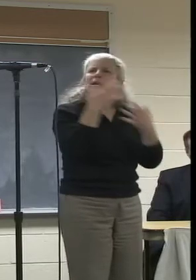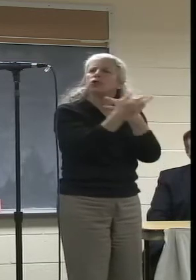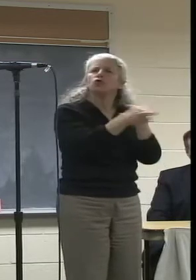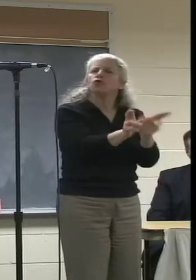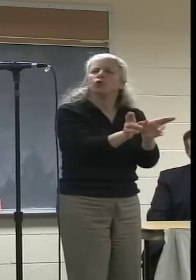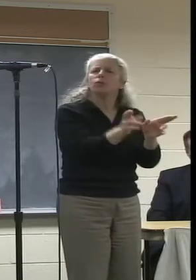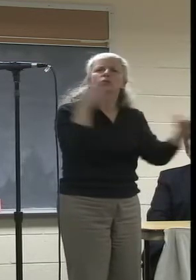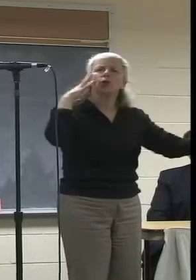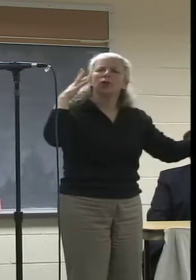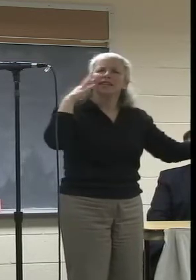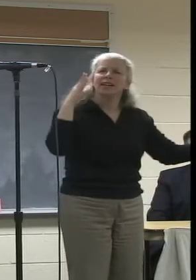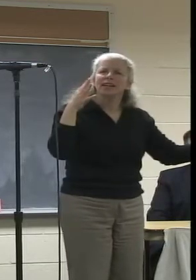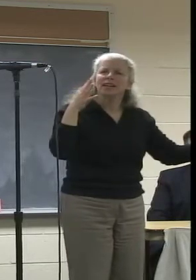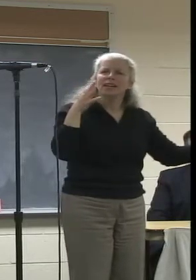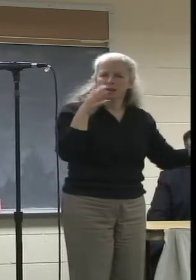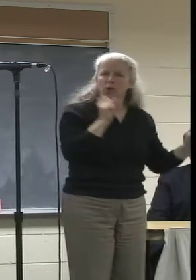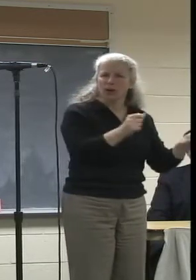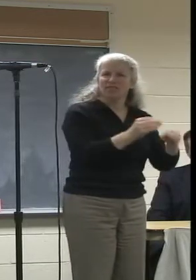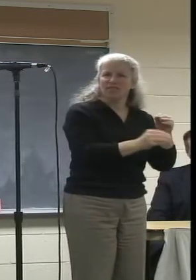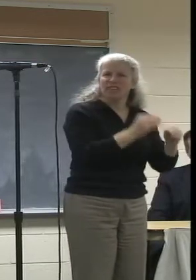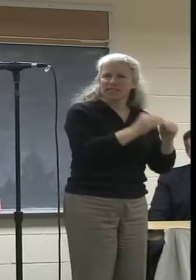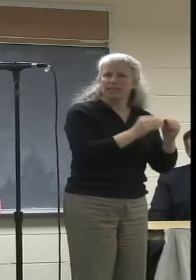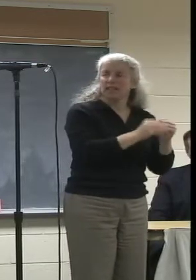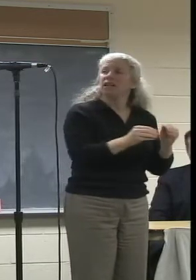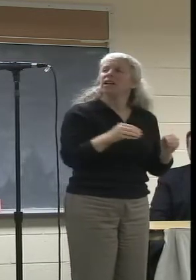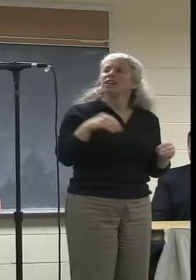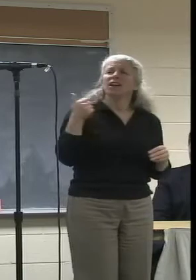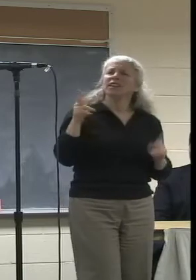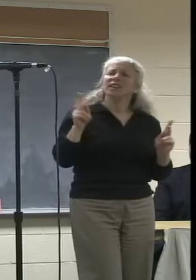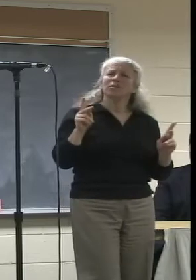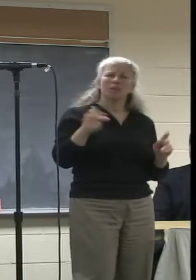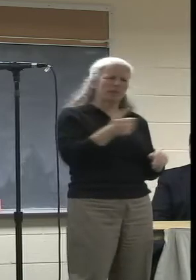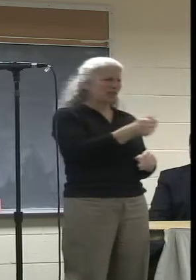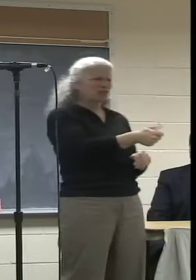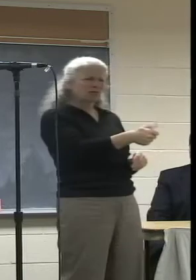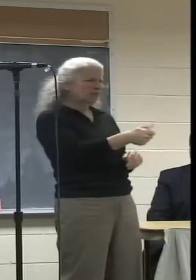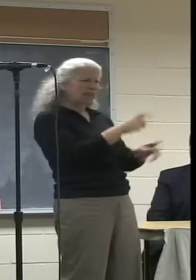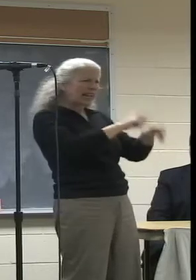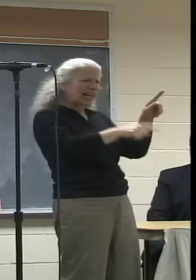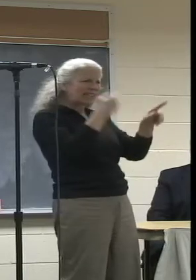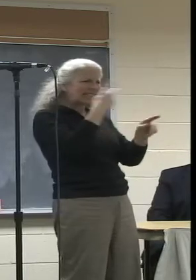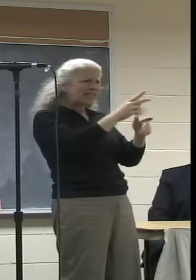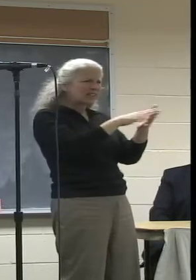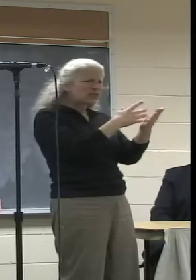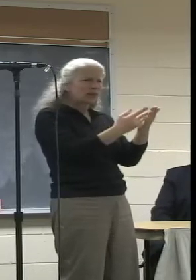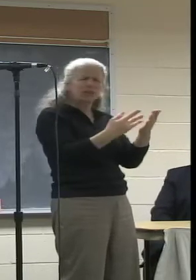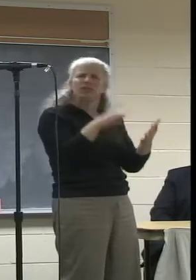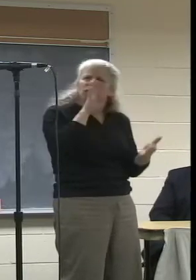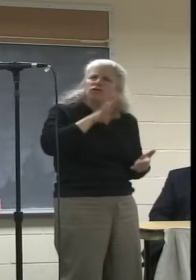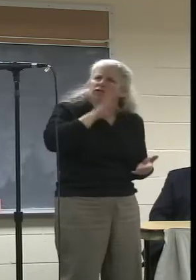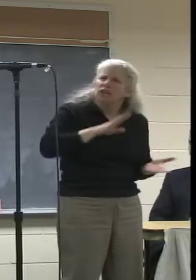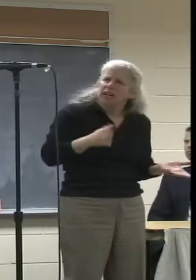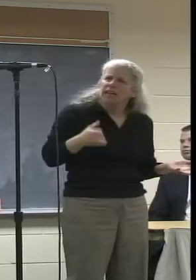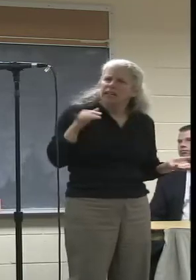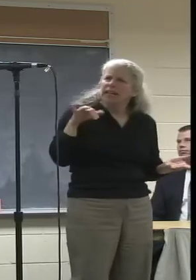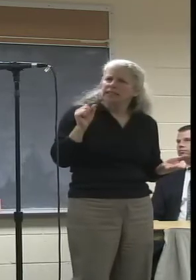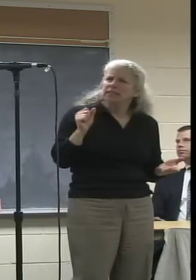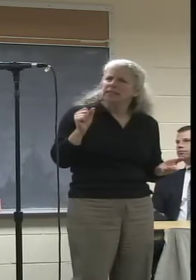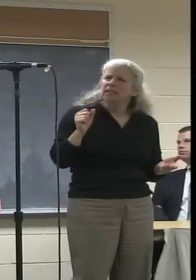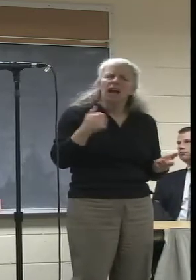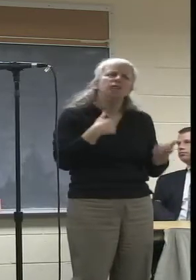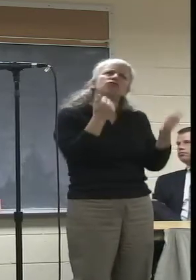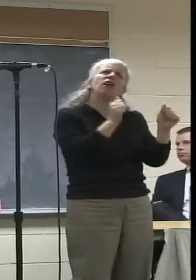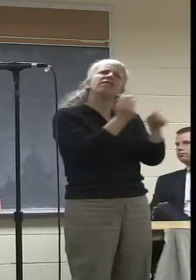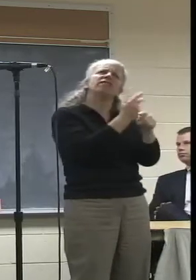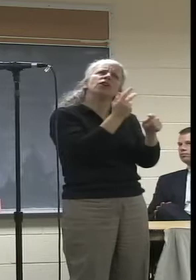repairable. As to the scroll and people talking about not finding the programming, I, too, am frustrated with that. Because I try and figure